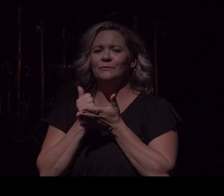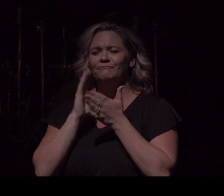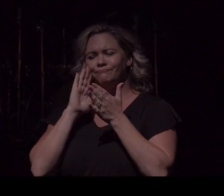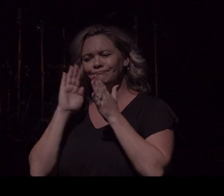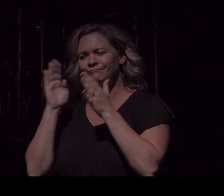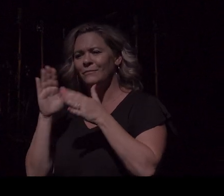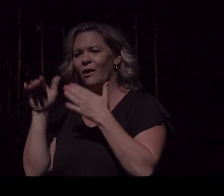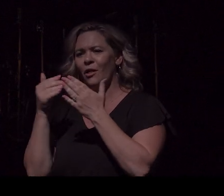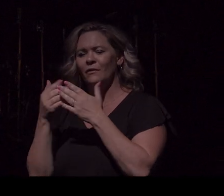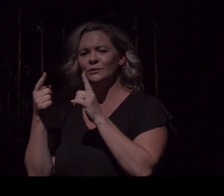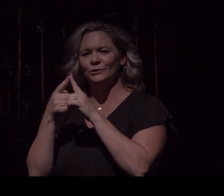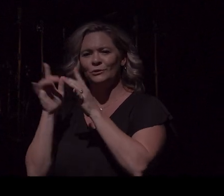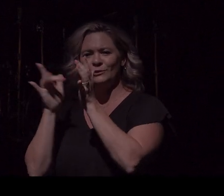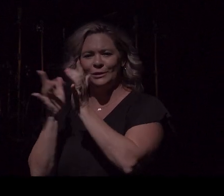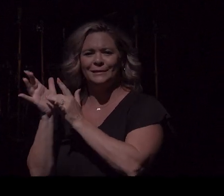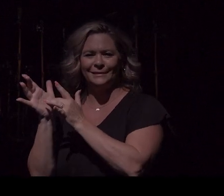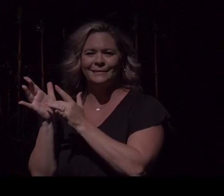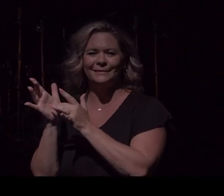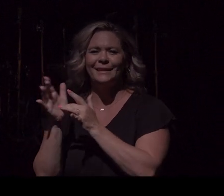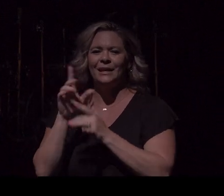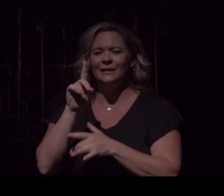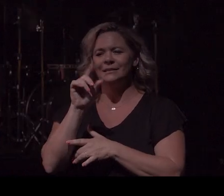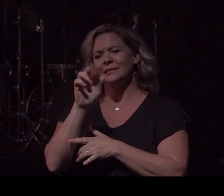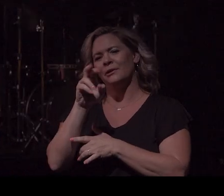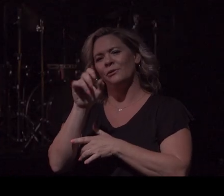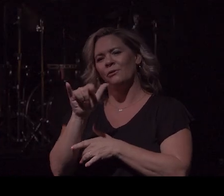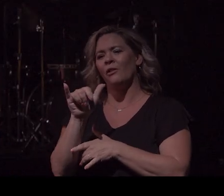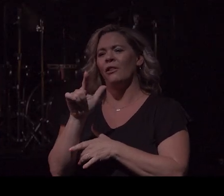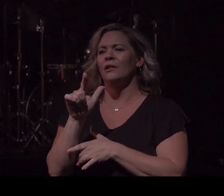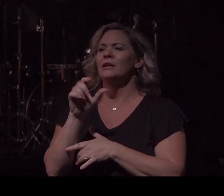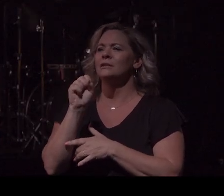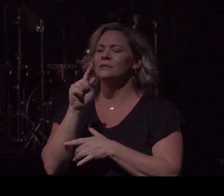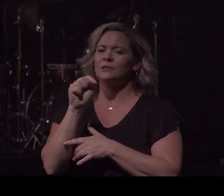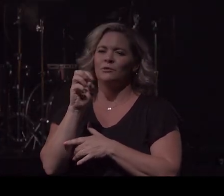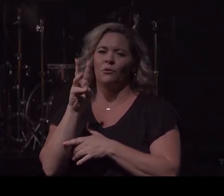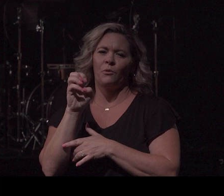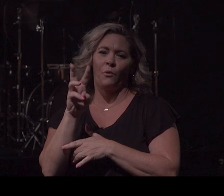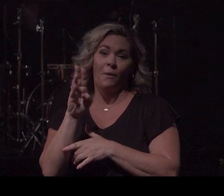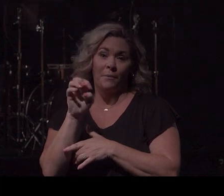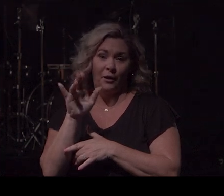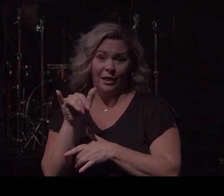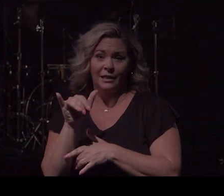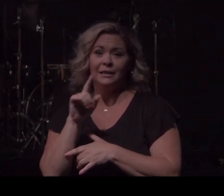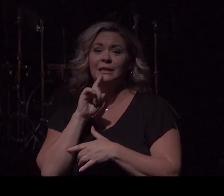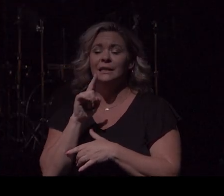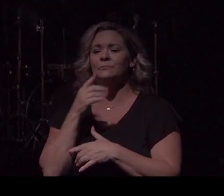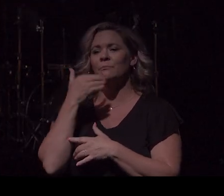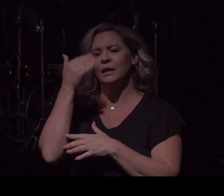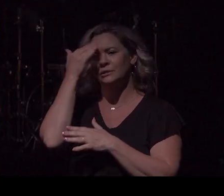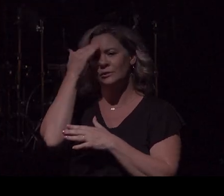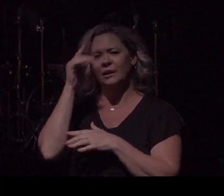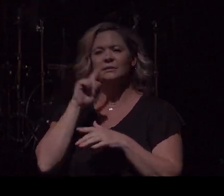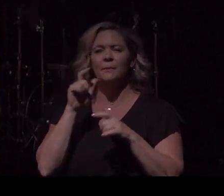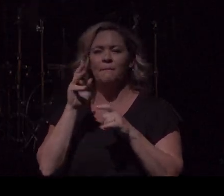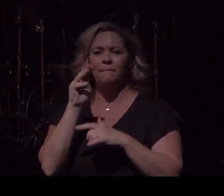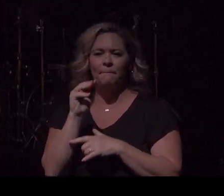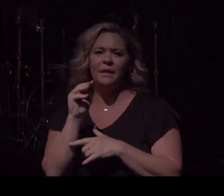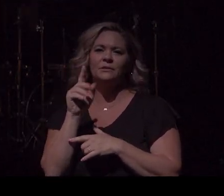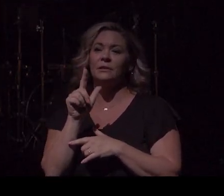Daryl Strawberry. If you don't know who Daryl Strawberry is, he's probably best known as a Major League Baseball player that won multiple